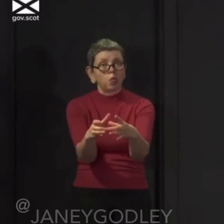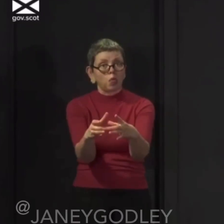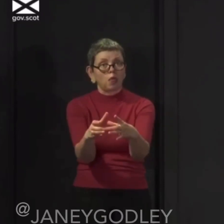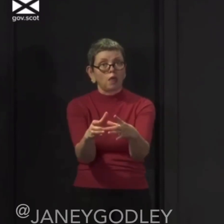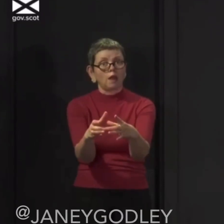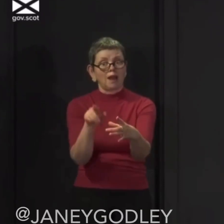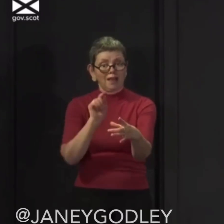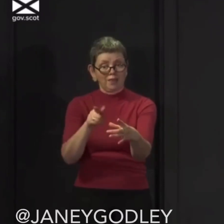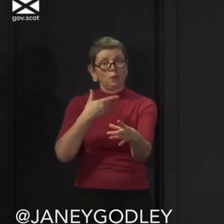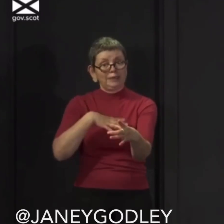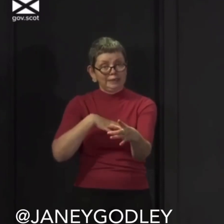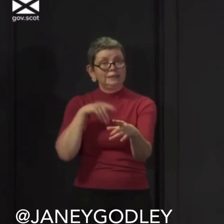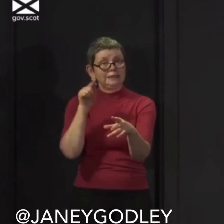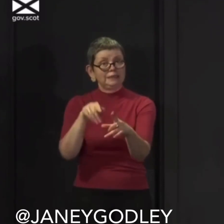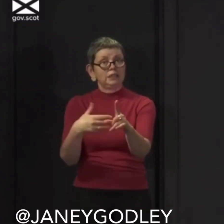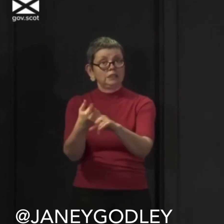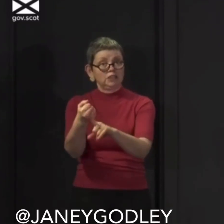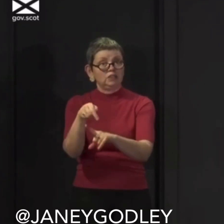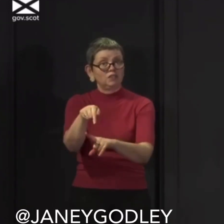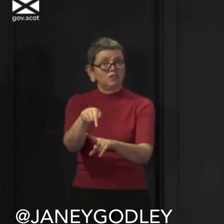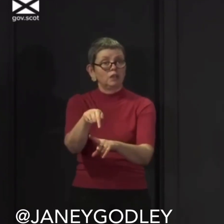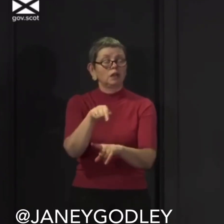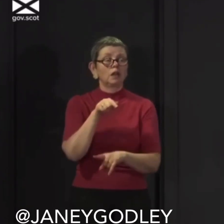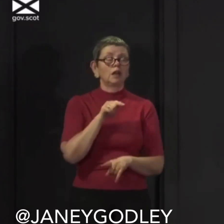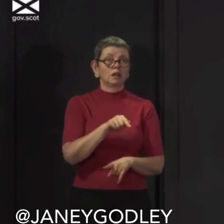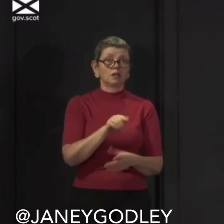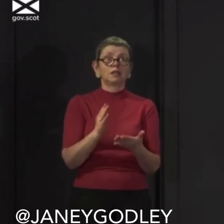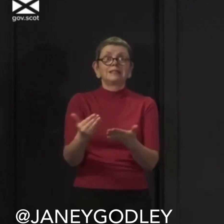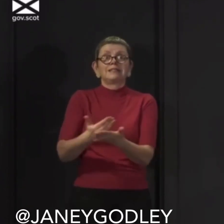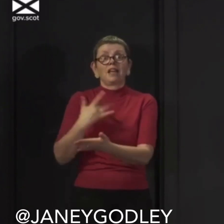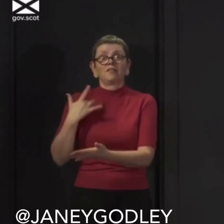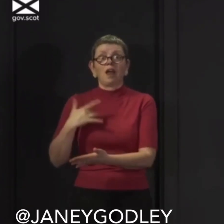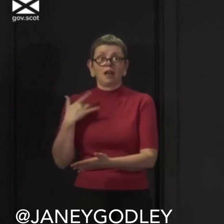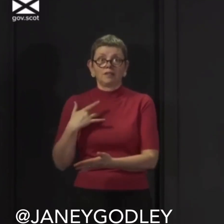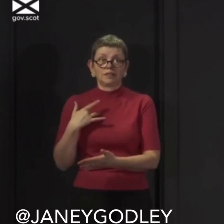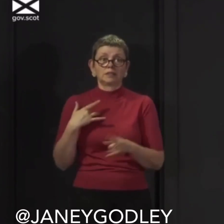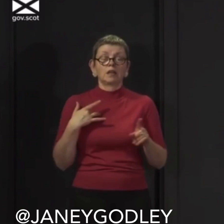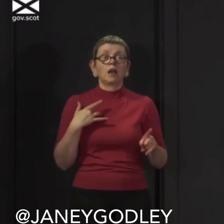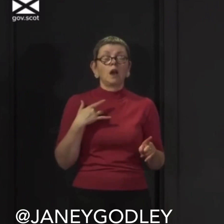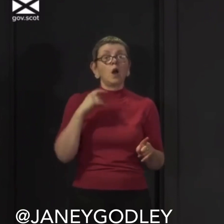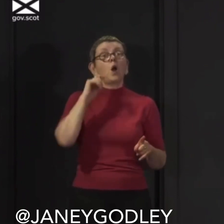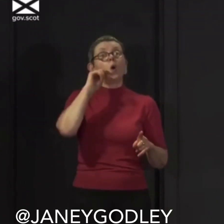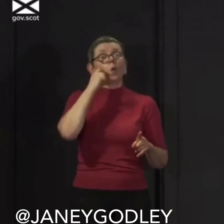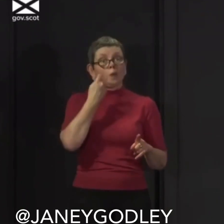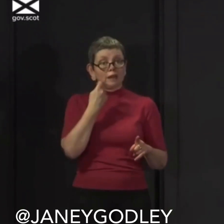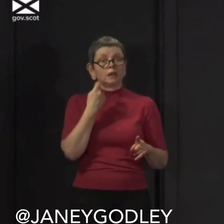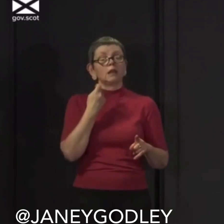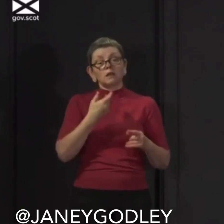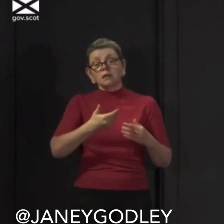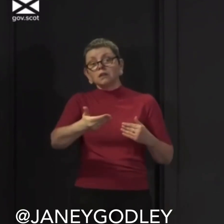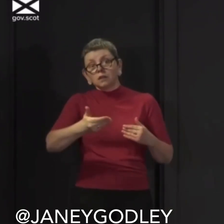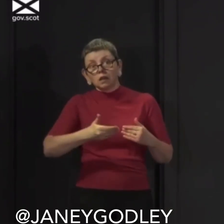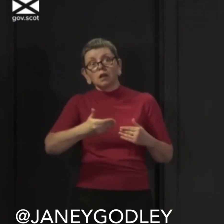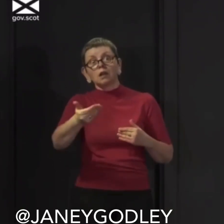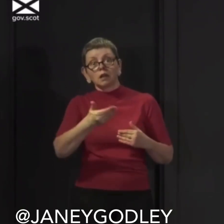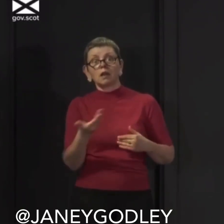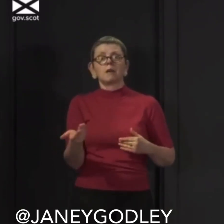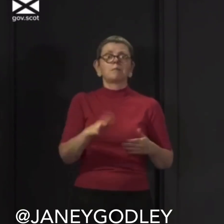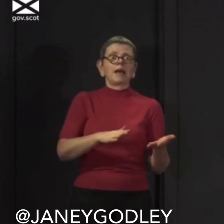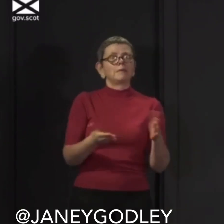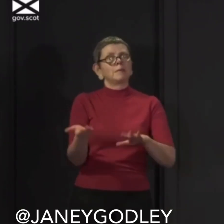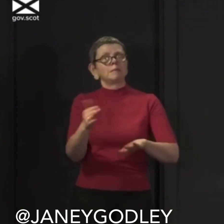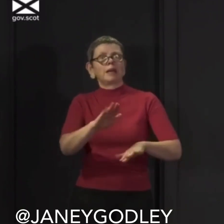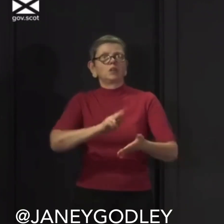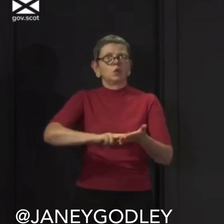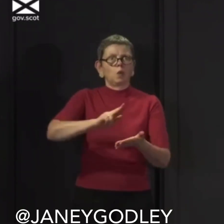Hi there everybody, Nicola here, I just want, it's going to be a quick one today, because I've got a wee Amazon delivery coming in my American tan tights and a pair of flat